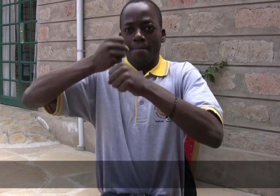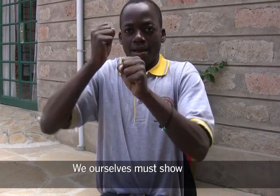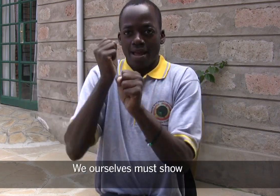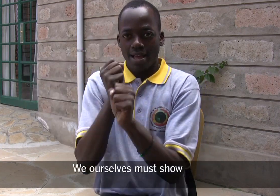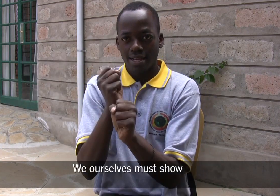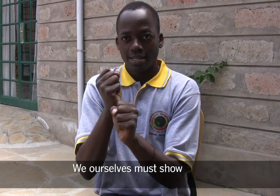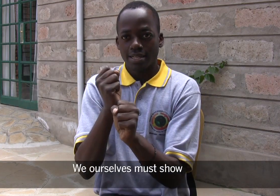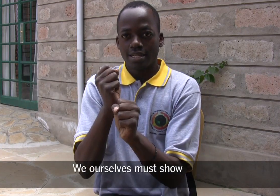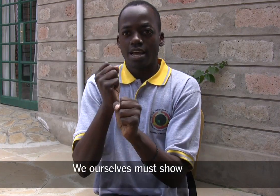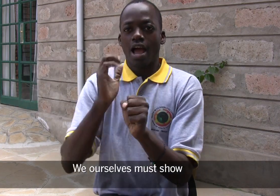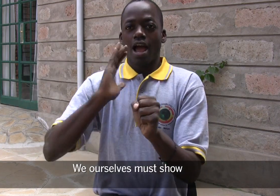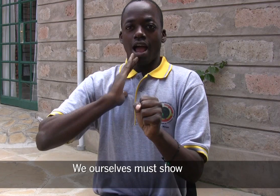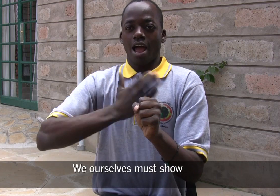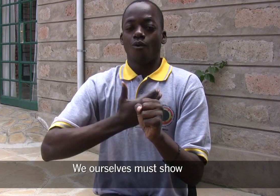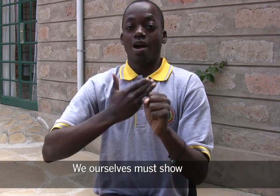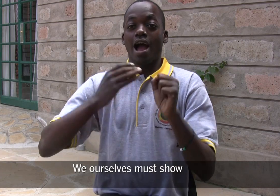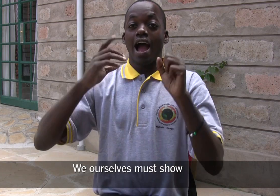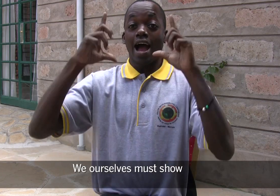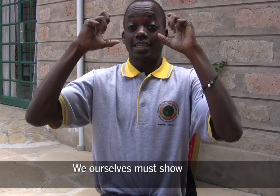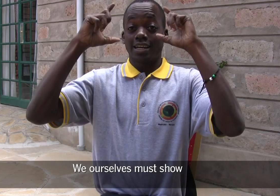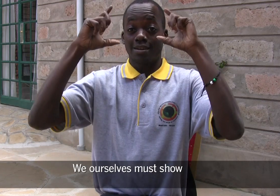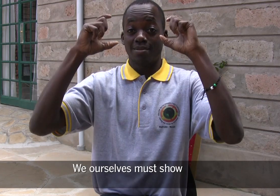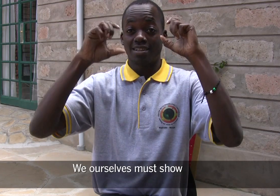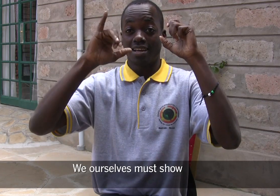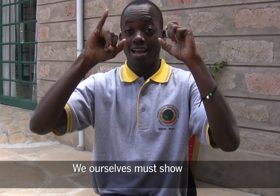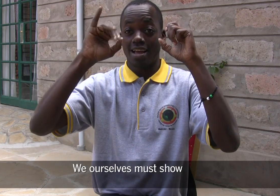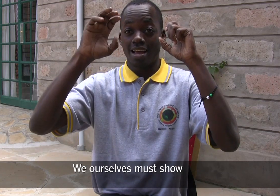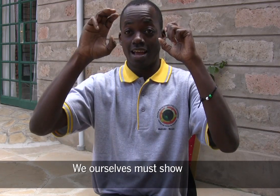We ourselves must show